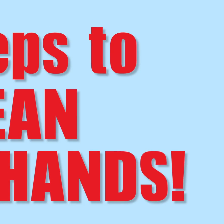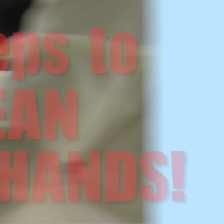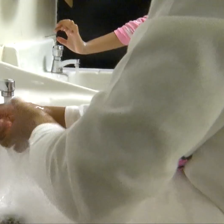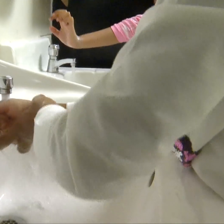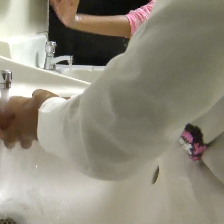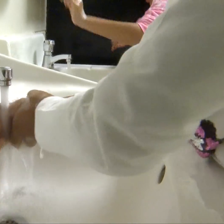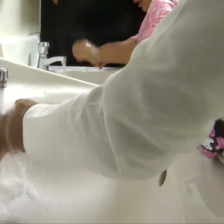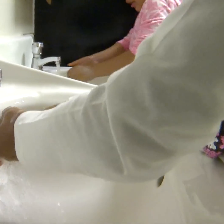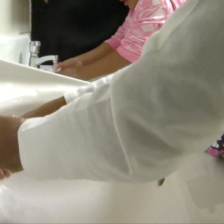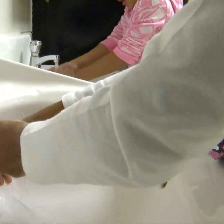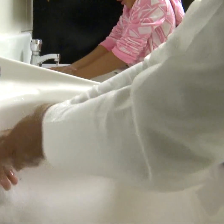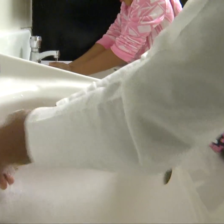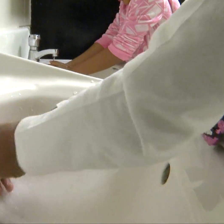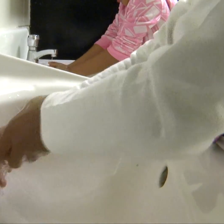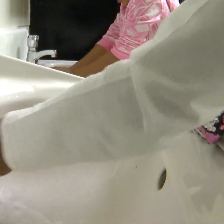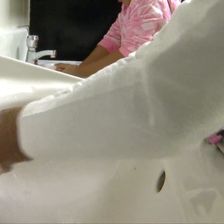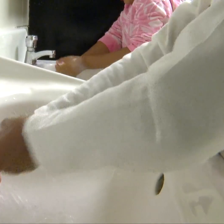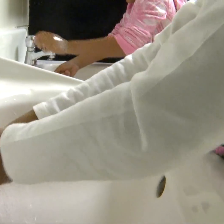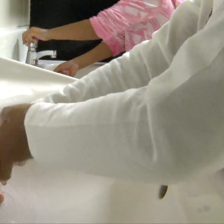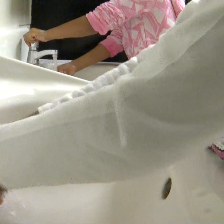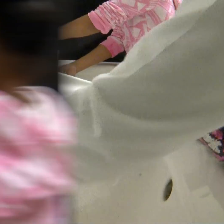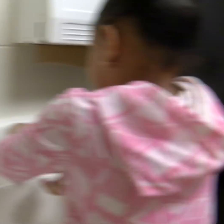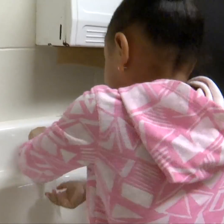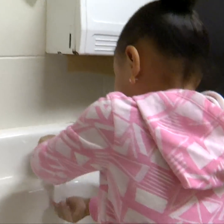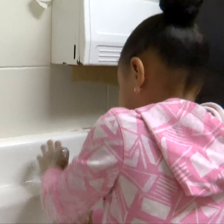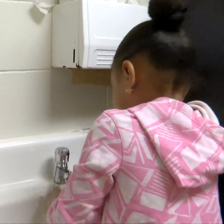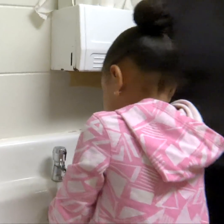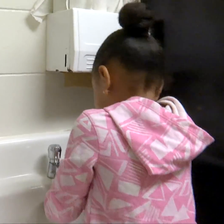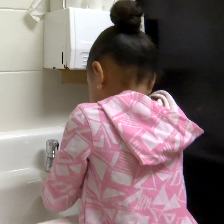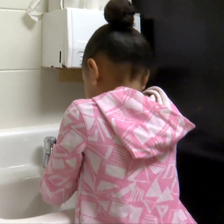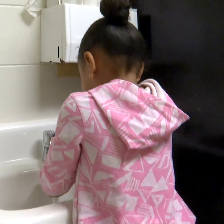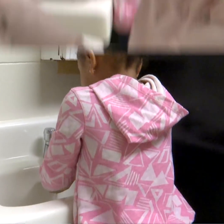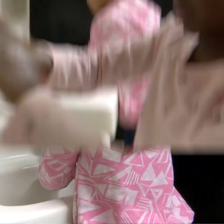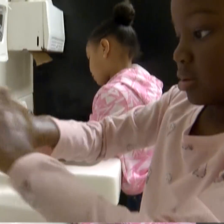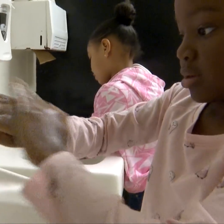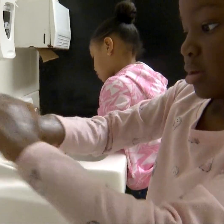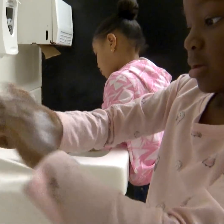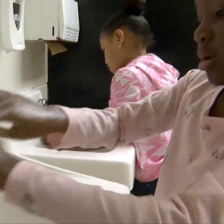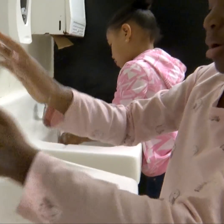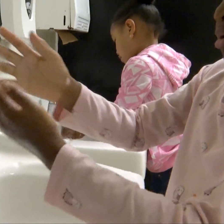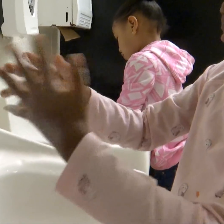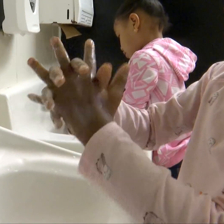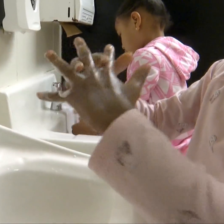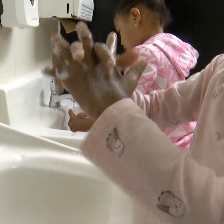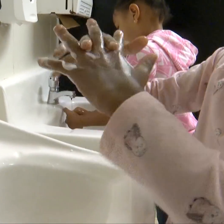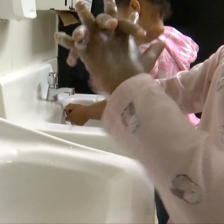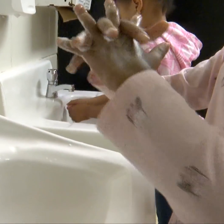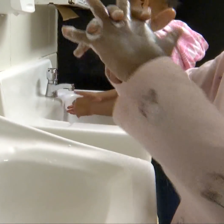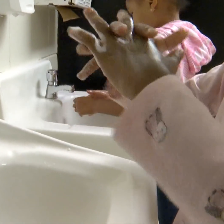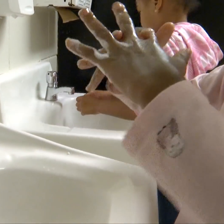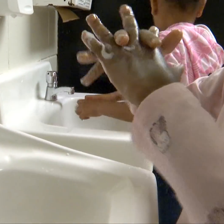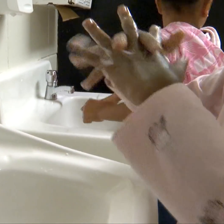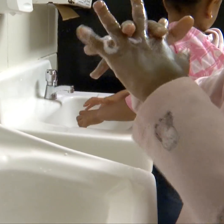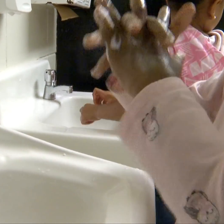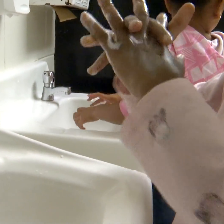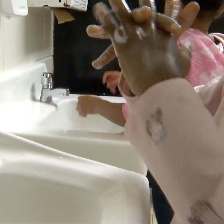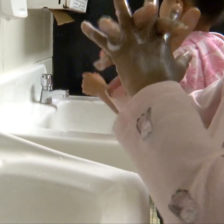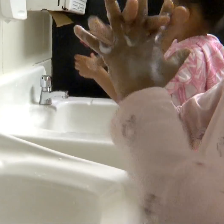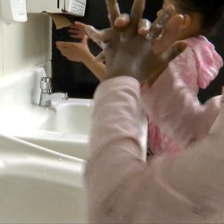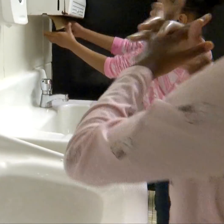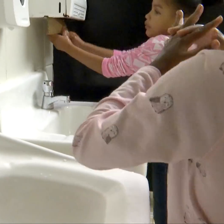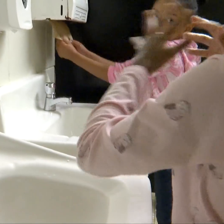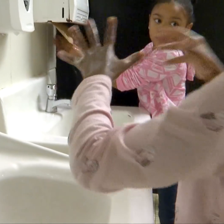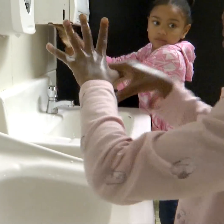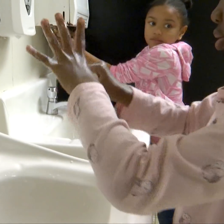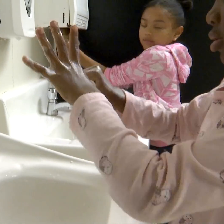hand washing. Wet your hands with clean running water and apply soap. Lather hands rubbing them together with soap and